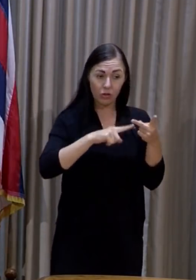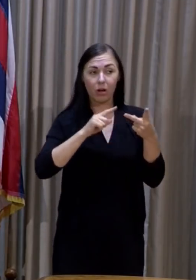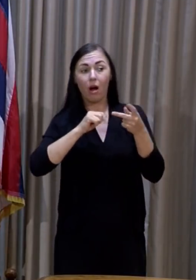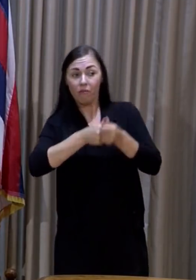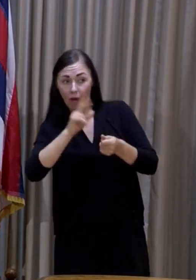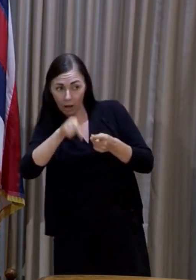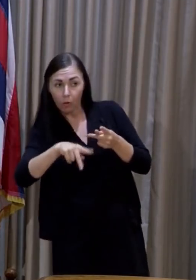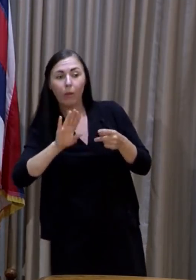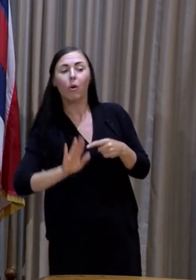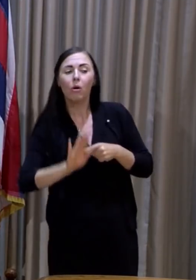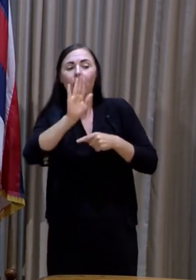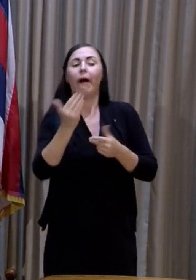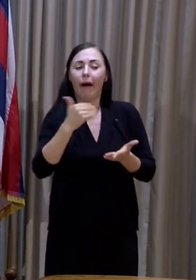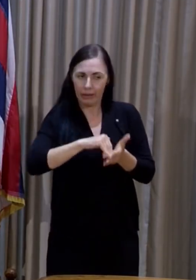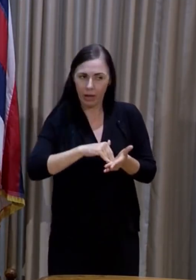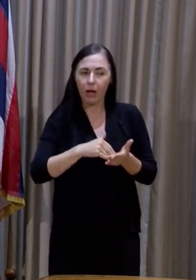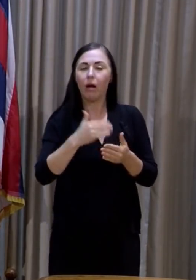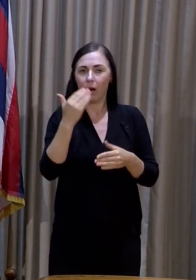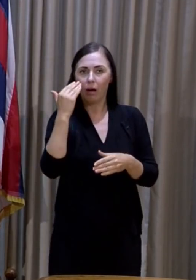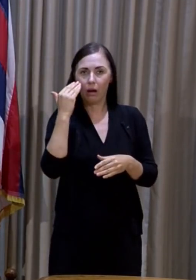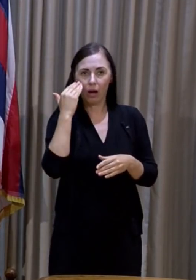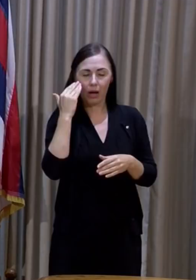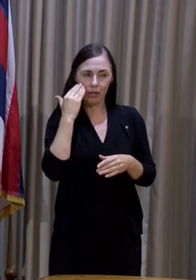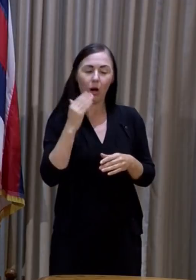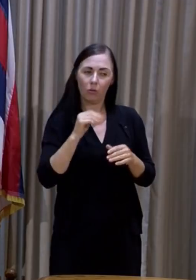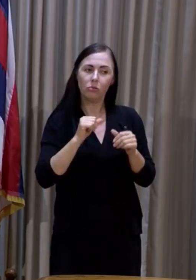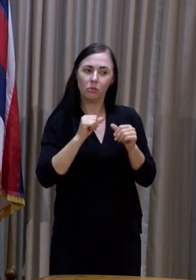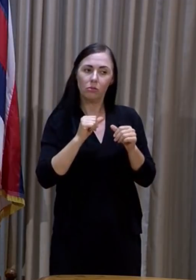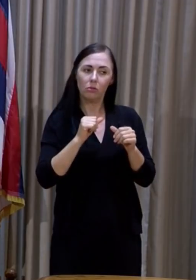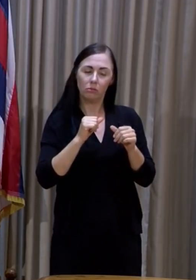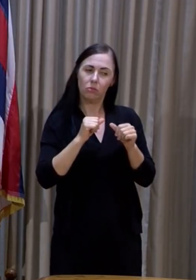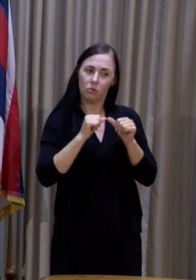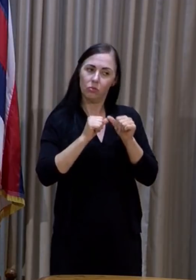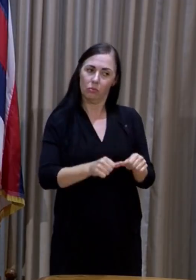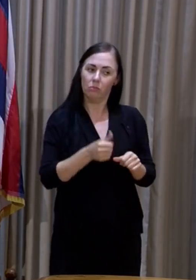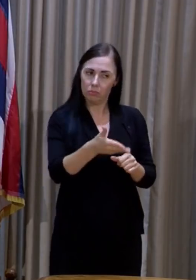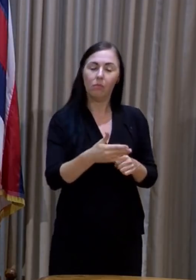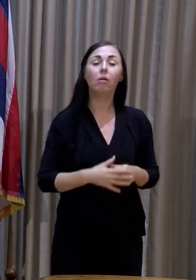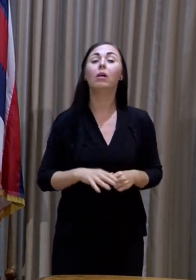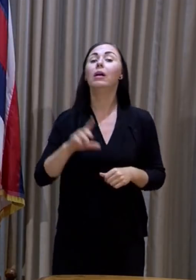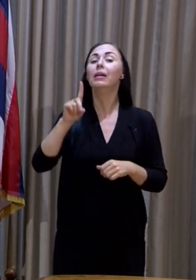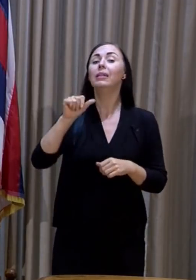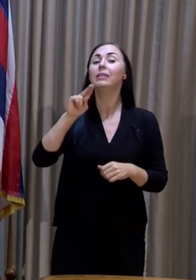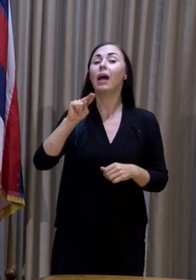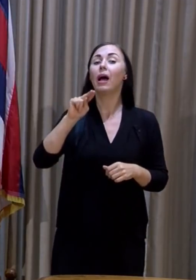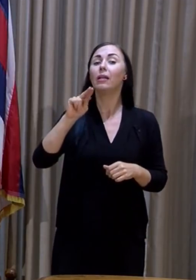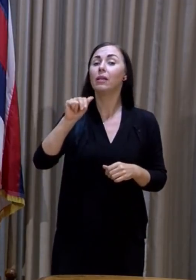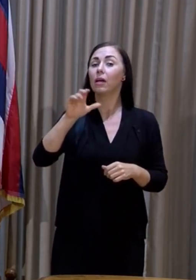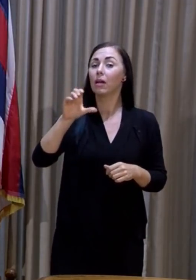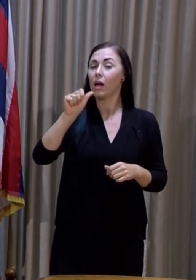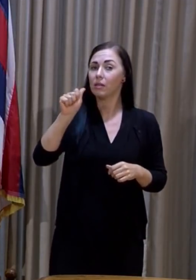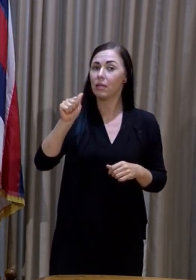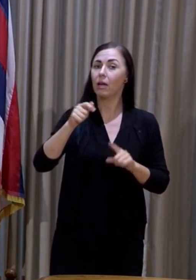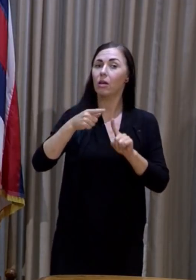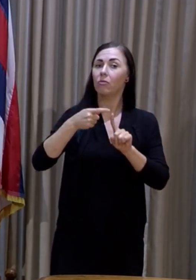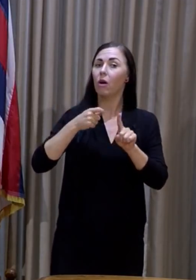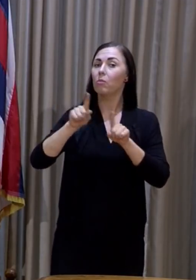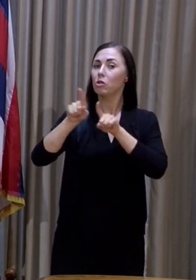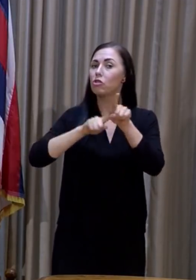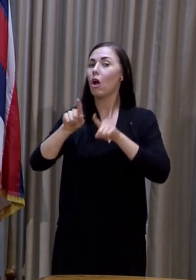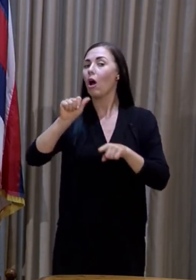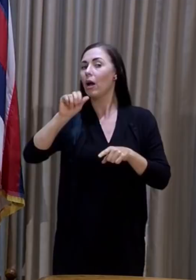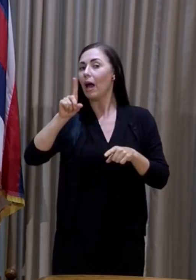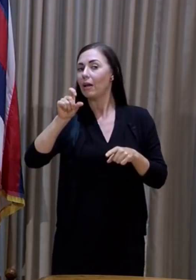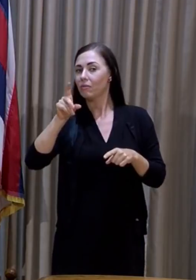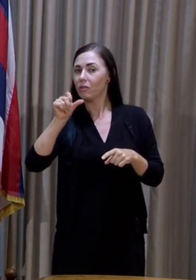please raise your hand again so I know not to mute you and move on. We'll start with Dan Picasso, Star Advertiser. Go ahead, Dan. Thank